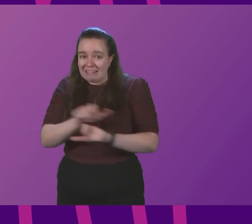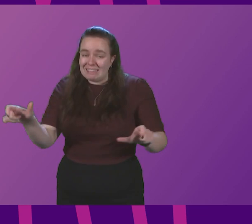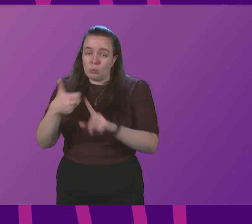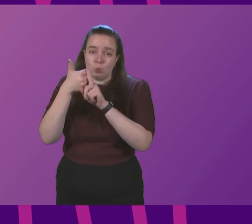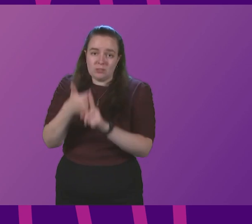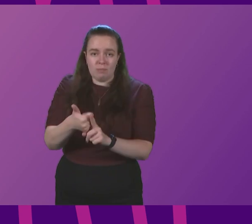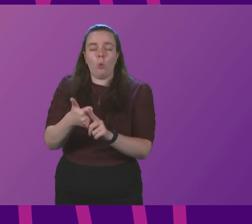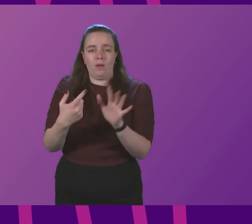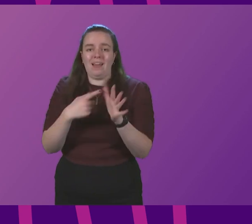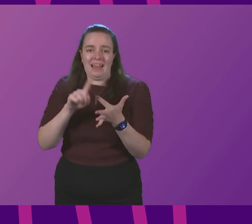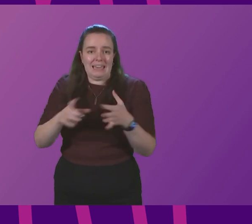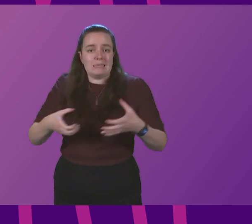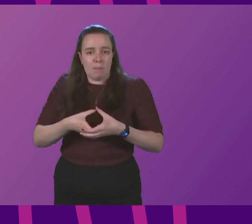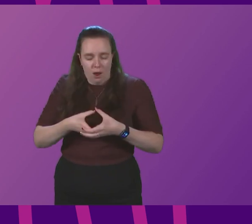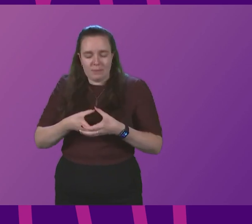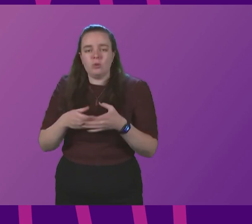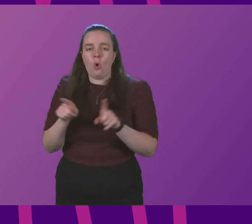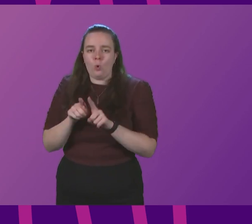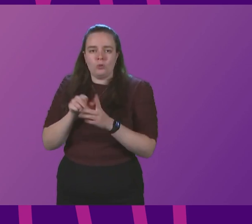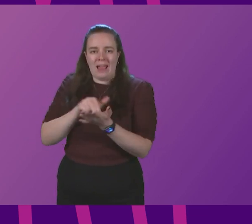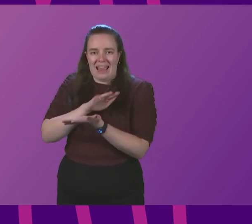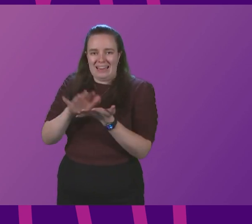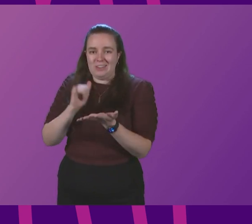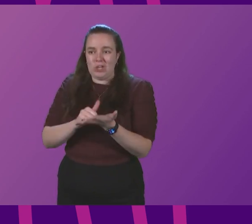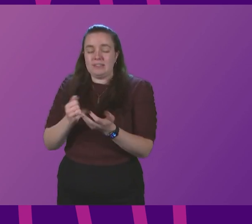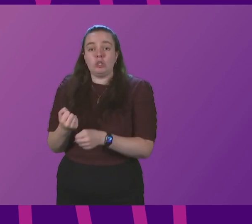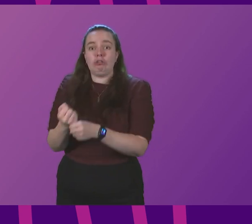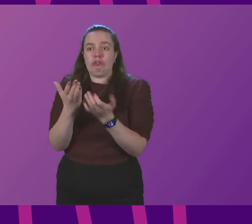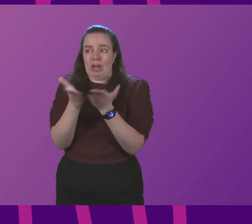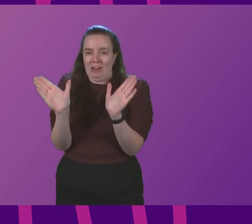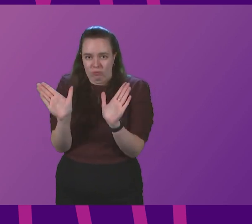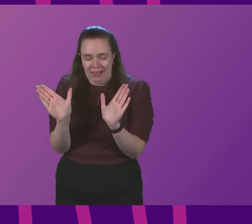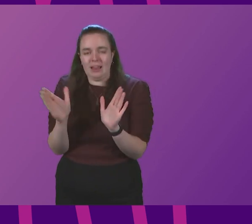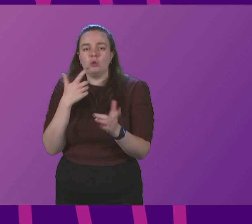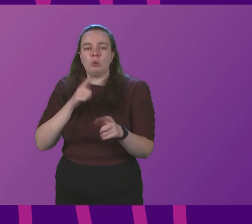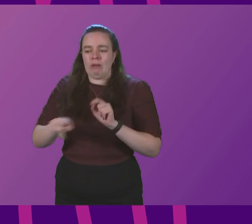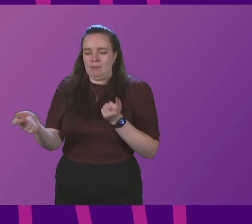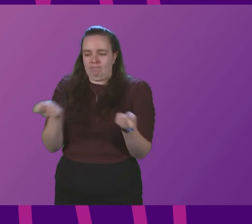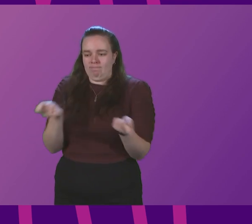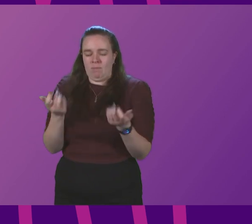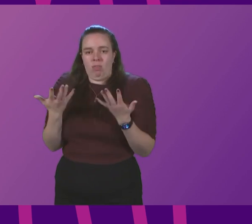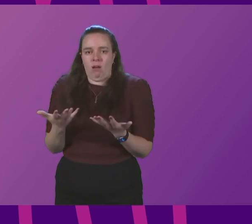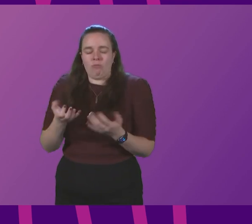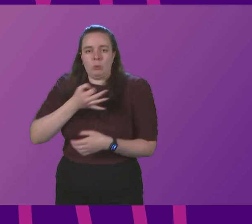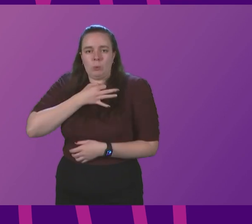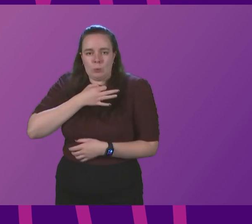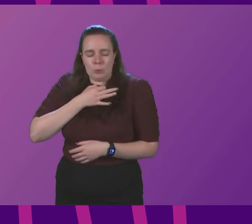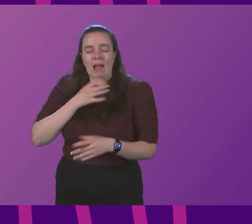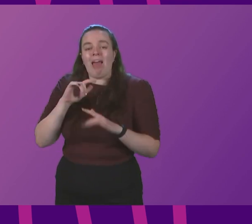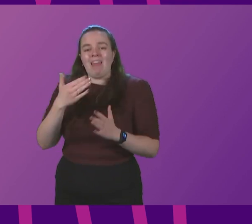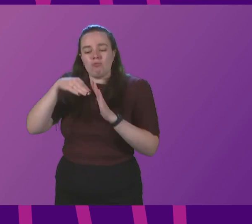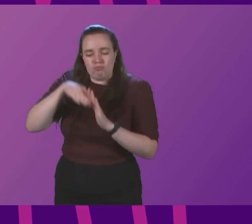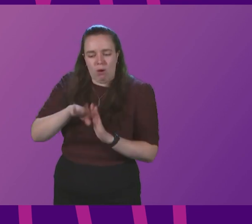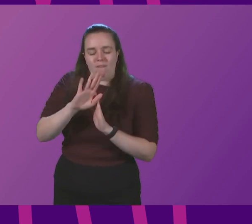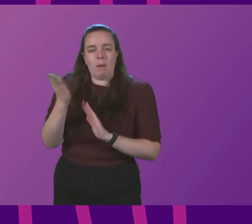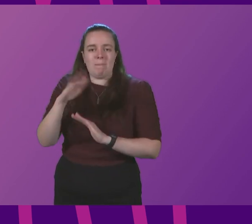support our A&E departments and our NHS generally to cope with the current pressure and then to recover to